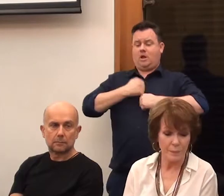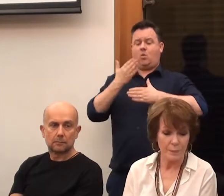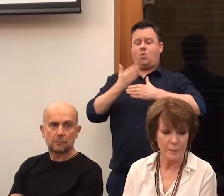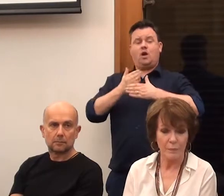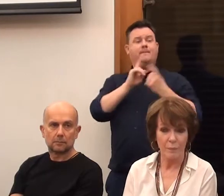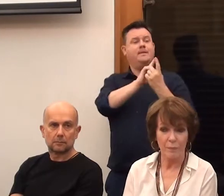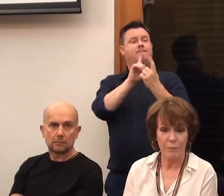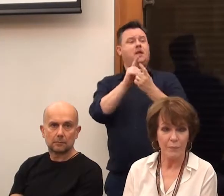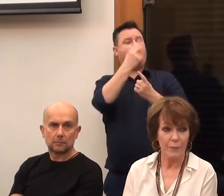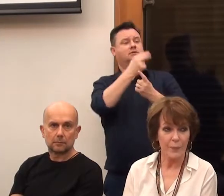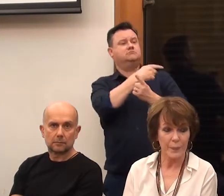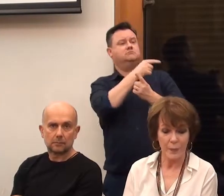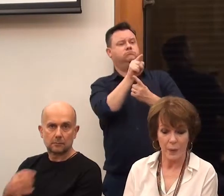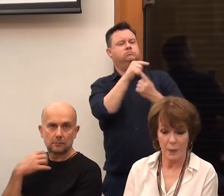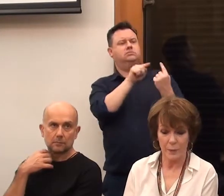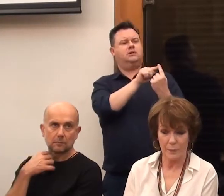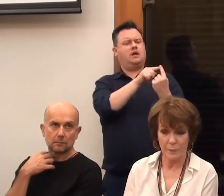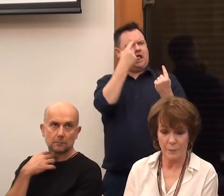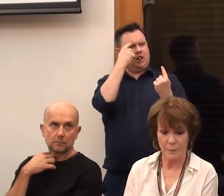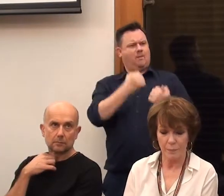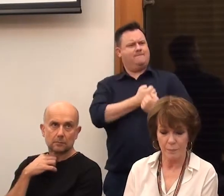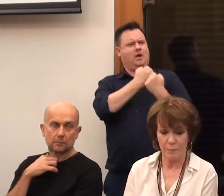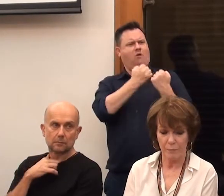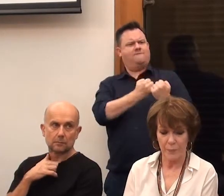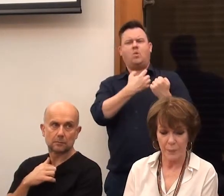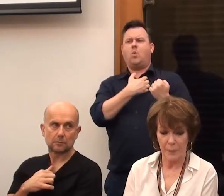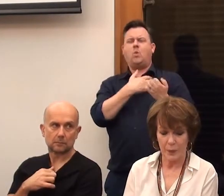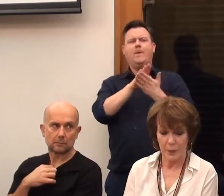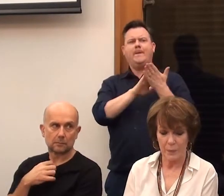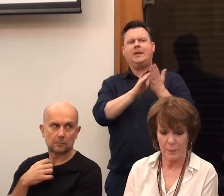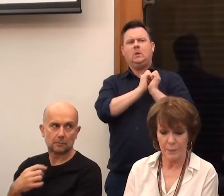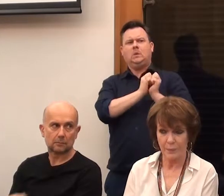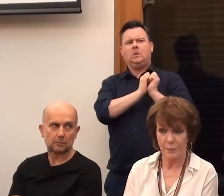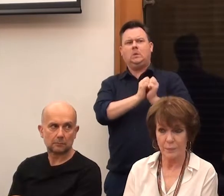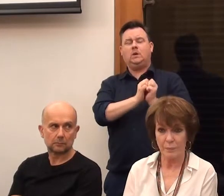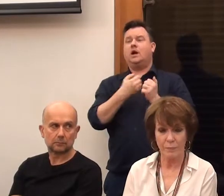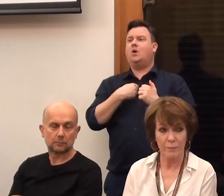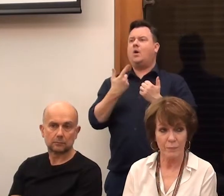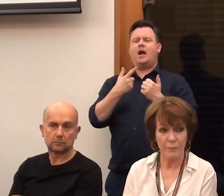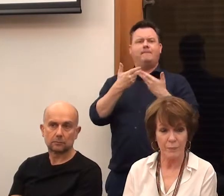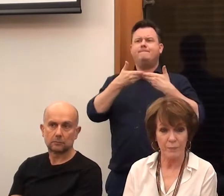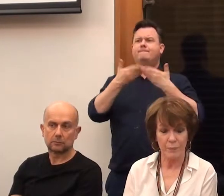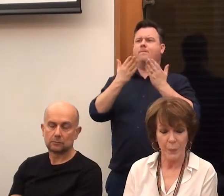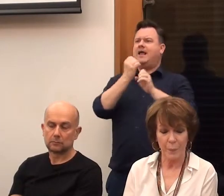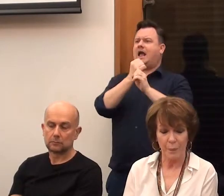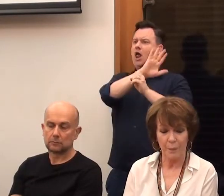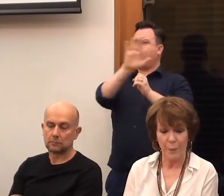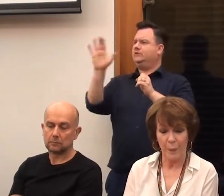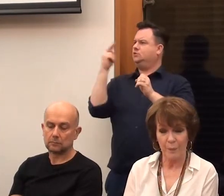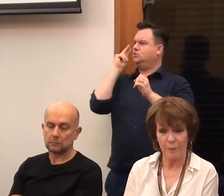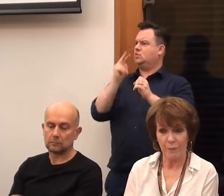who were making work that I thought was powerful and insightful. I never saw it in galleries or institutions,